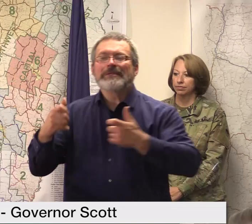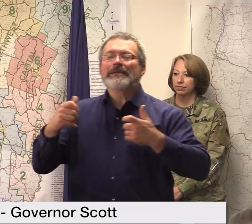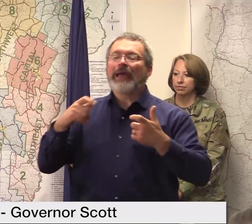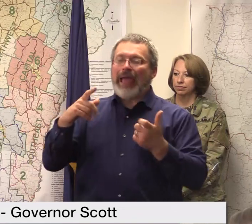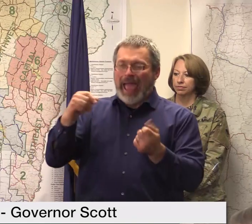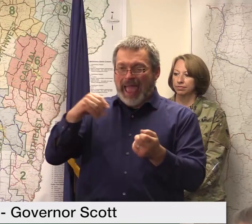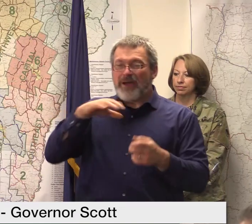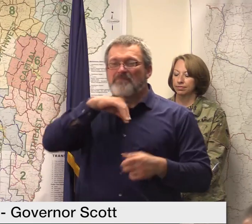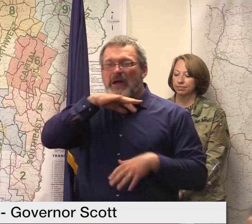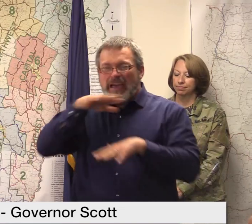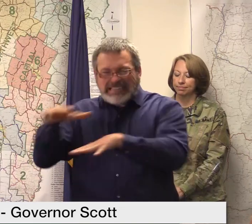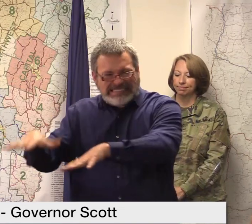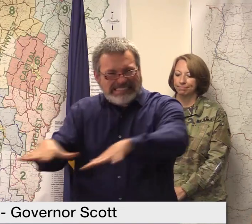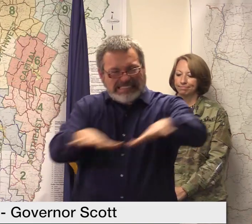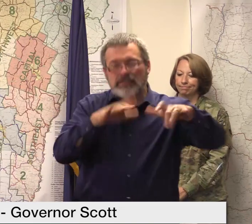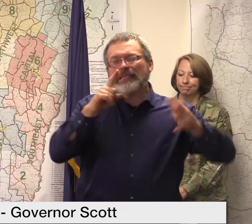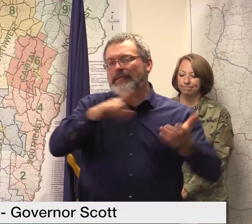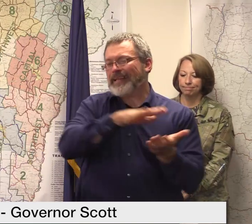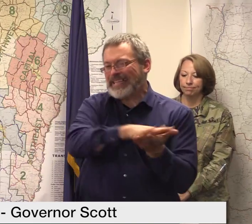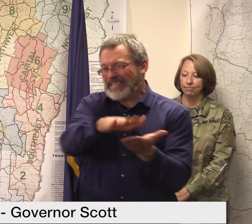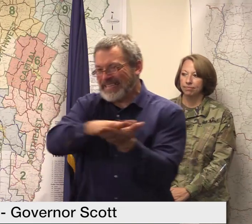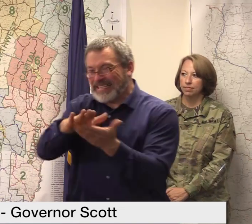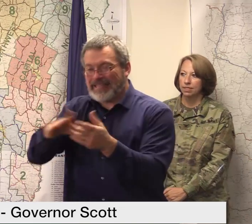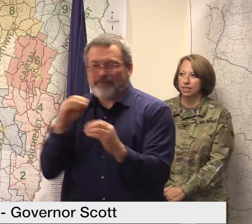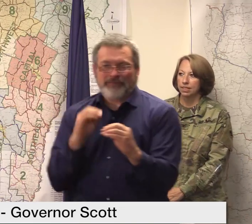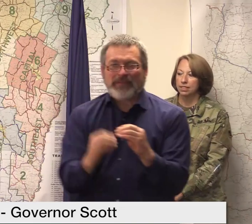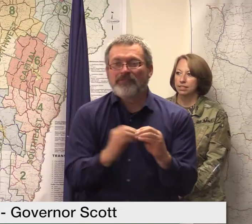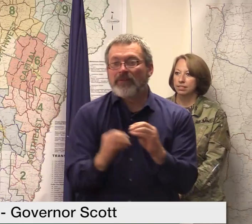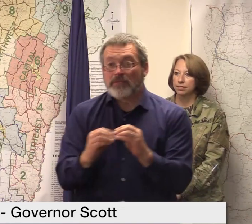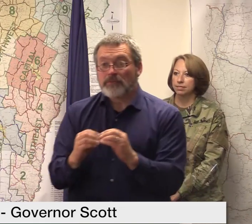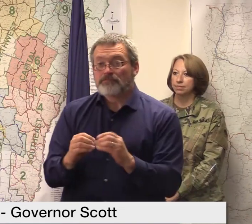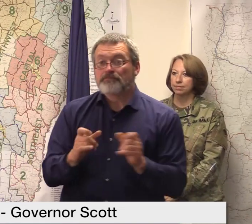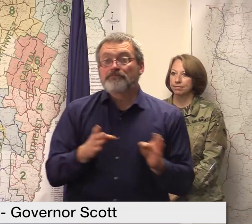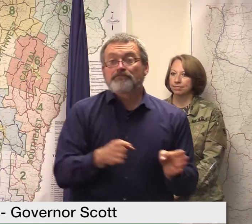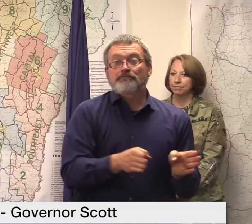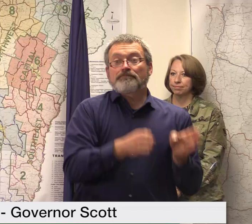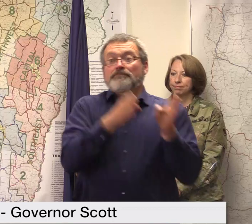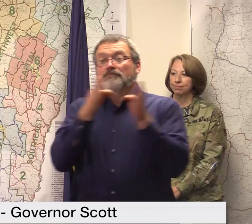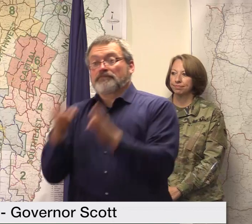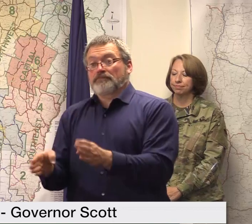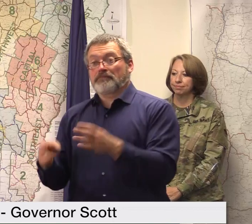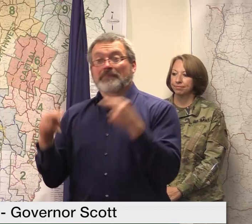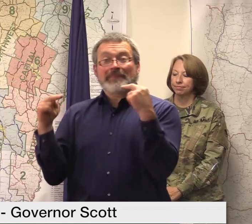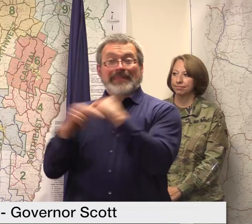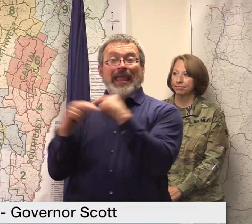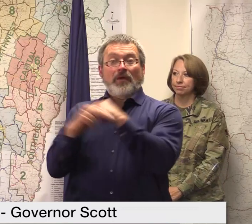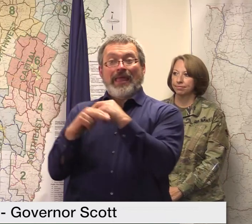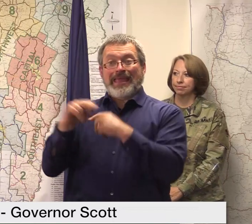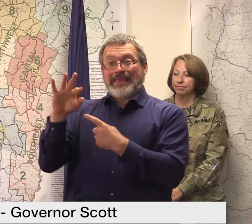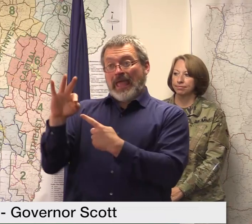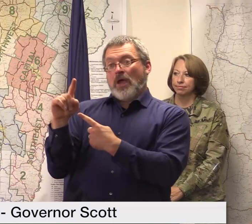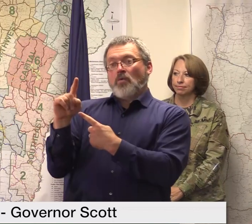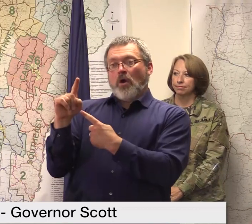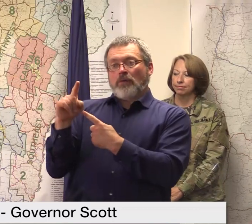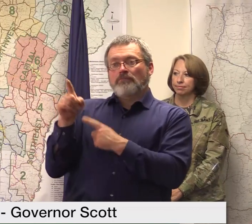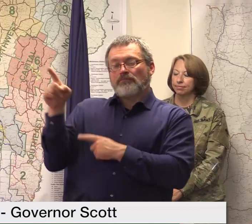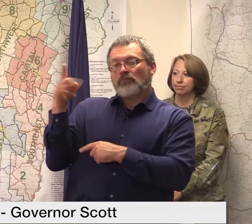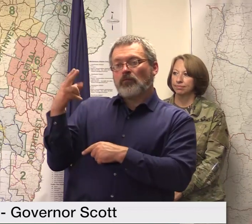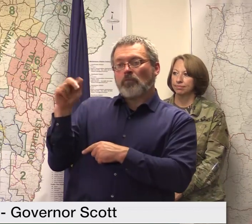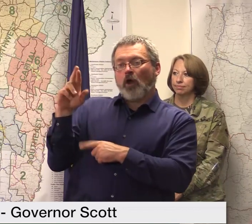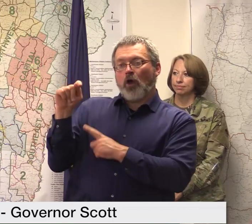of barry i-91 in hartford the i-91 northbound exit 10a ramp